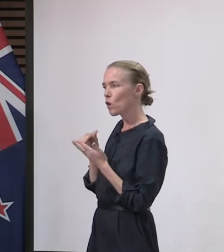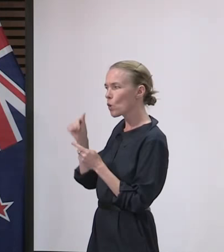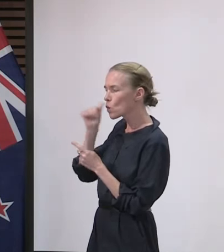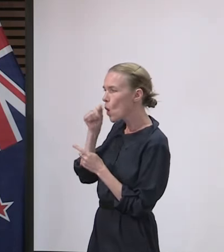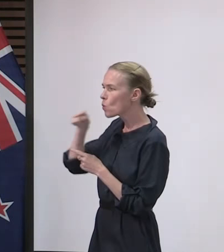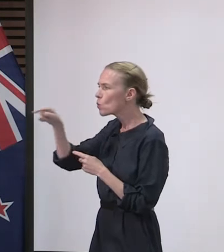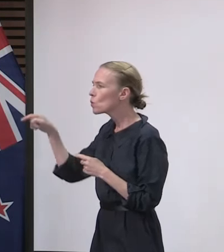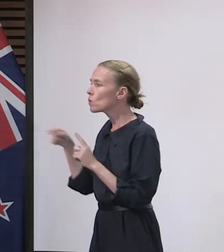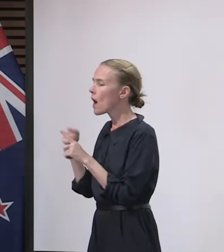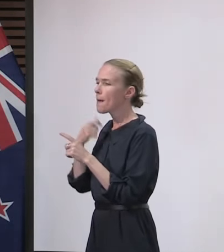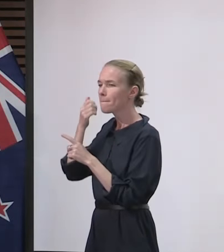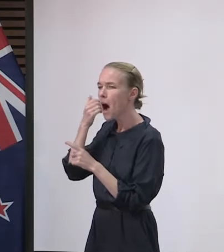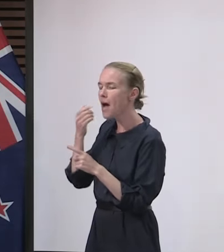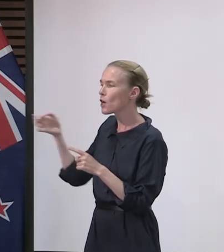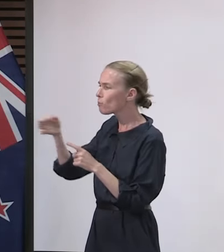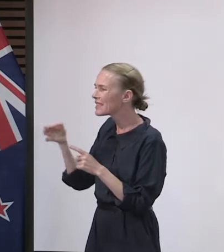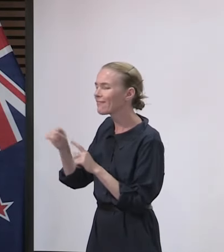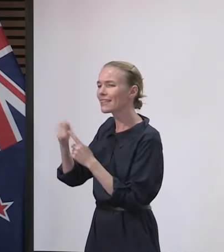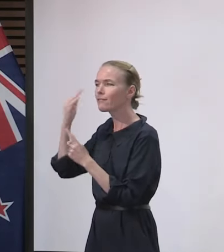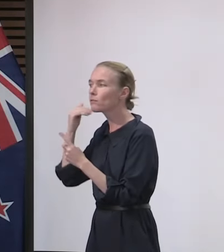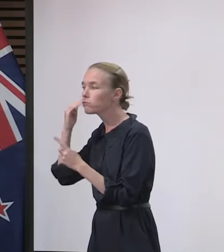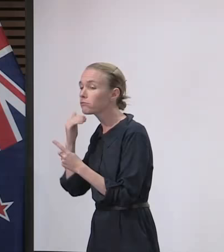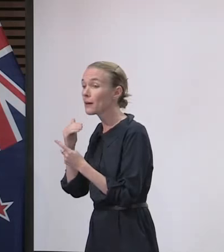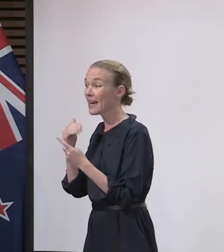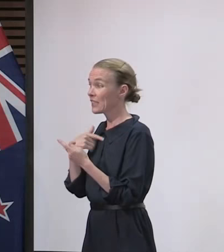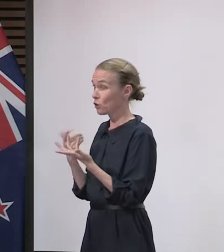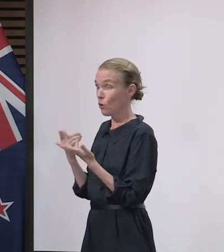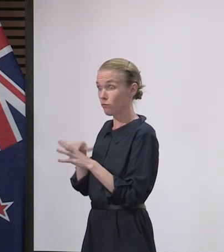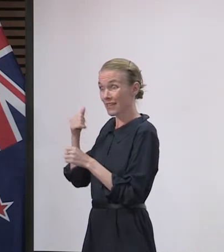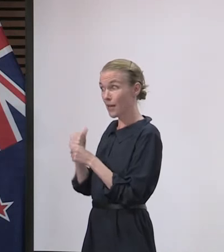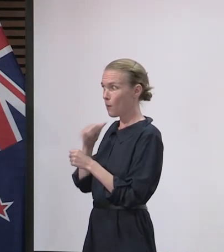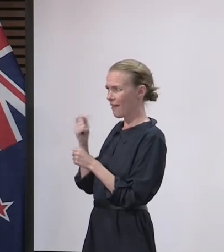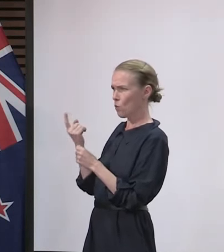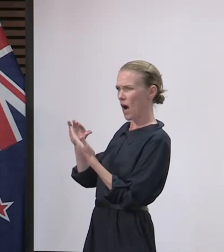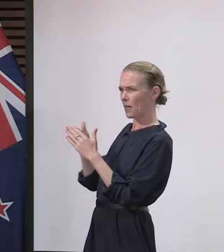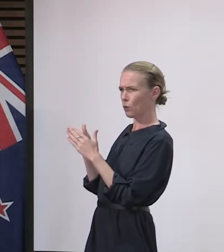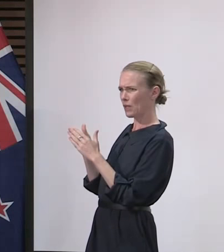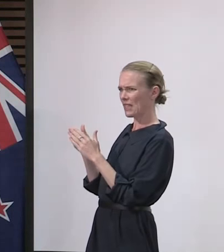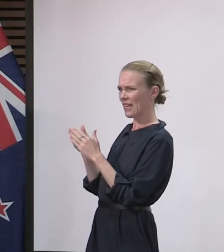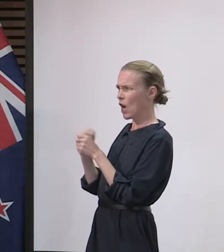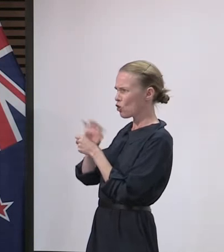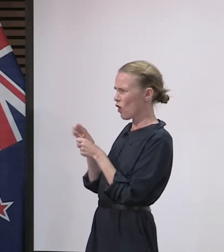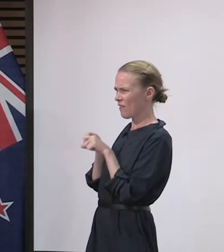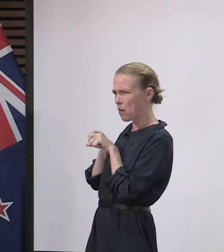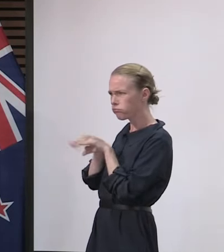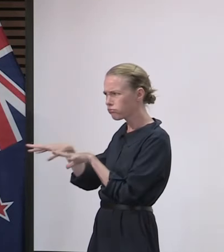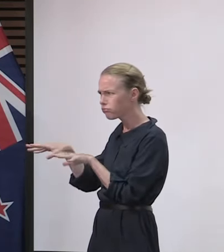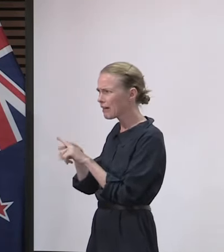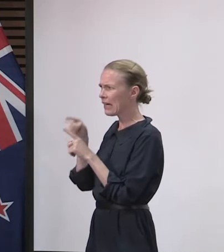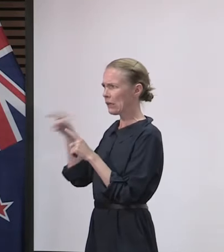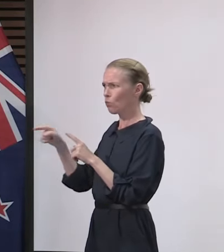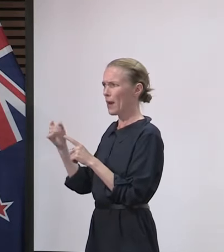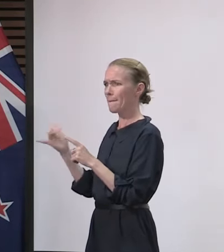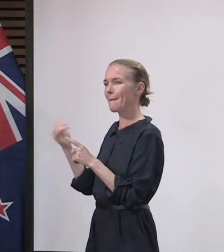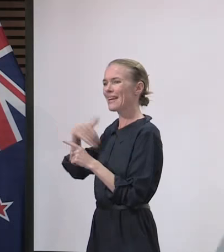ethnicity because it helps us to target funding and service provision into communities that might need it. Just one moment, sorry, just one moment.